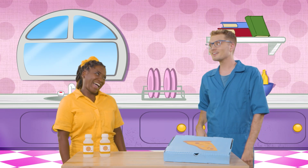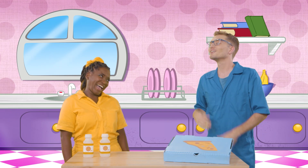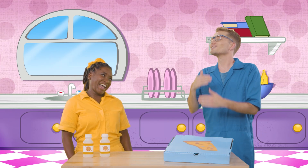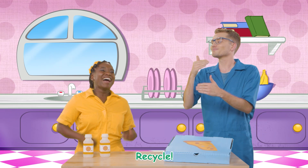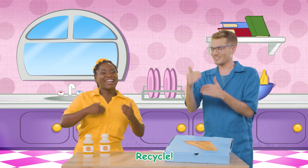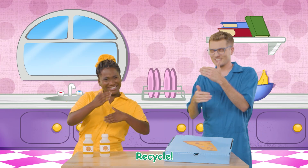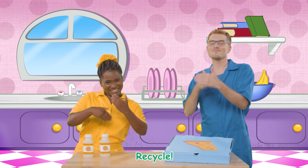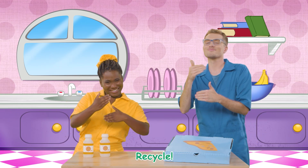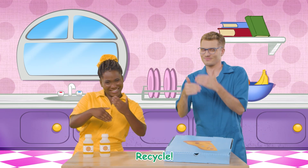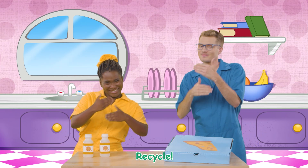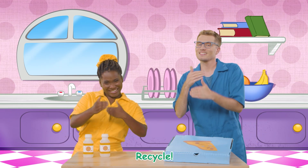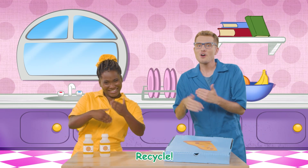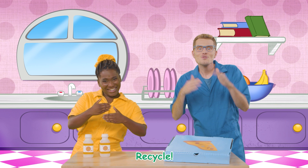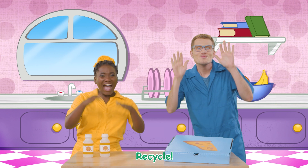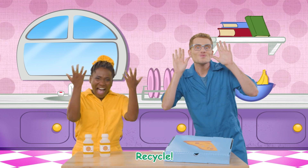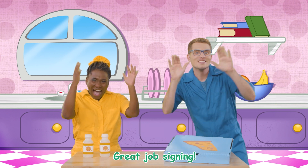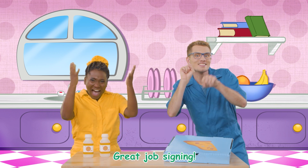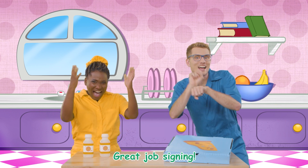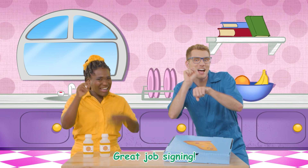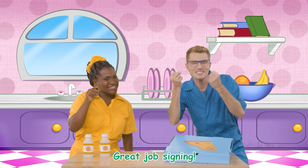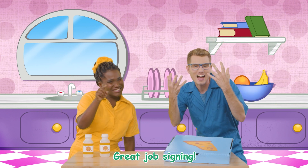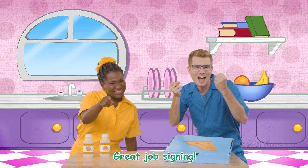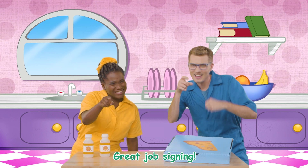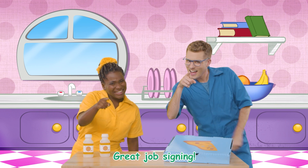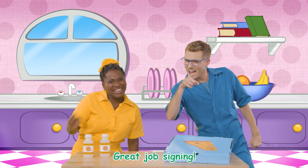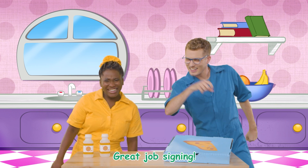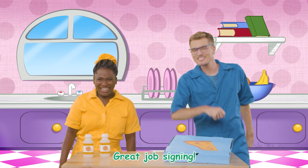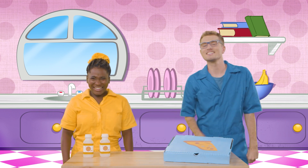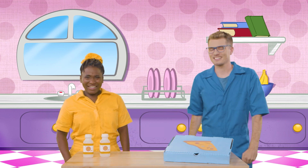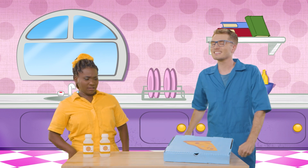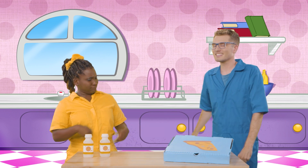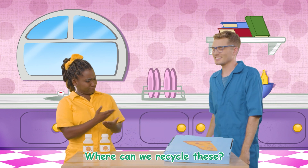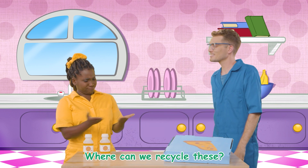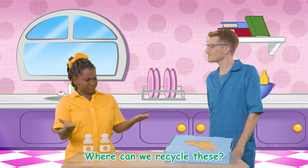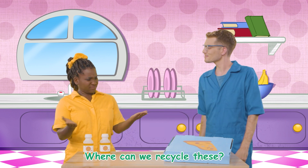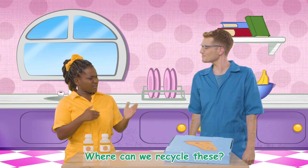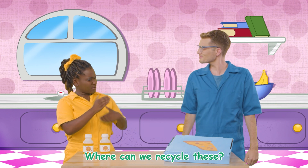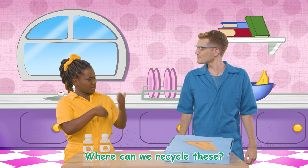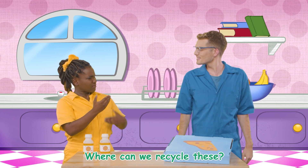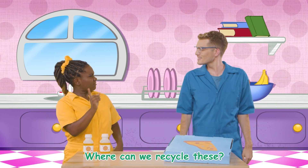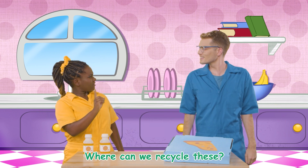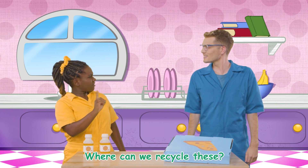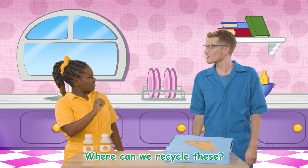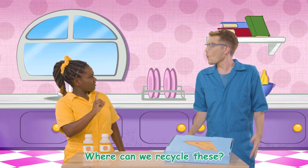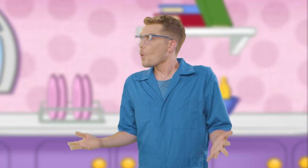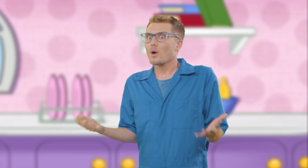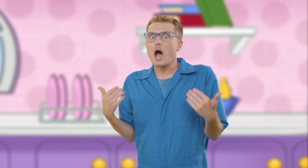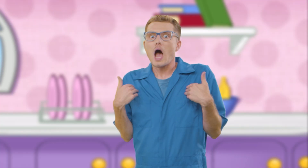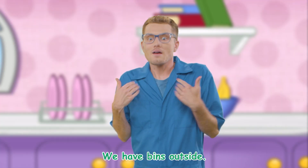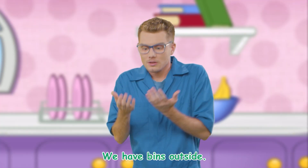Recycle! Great job signing! Where can we recycle these? We have